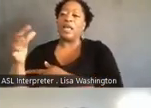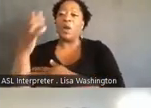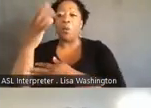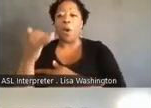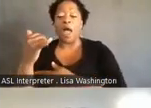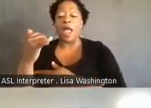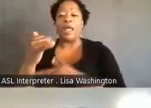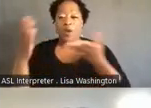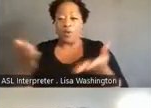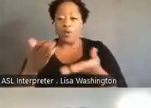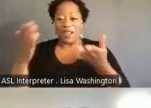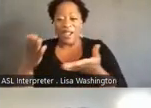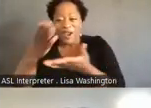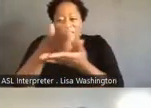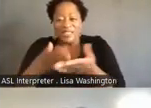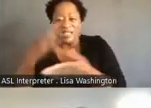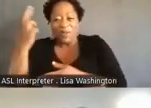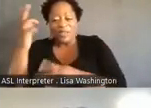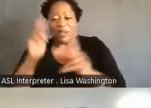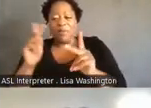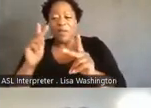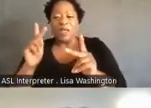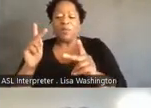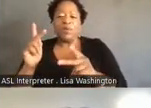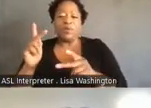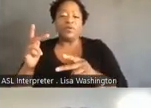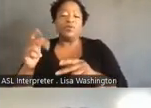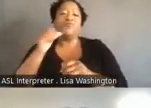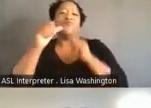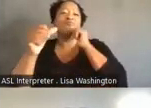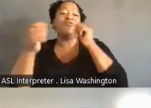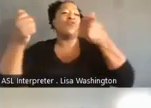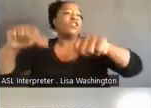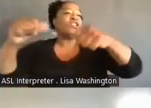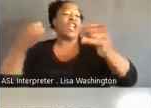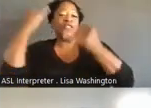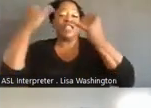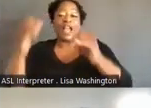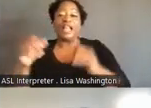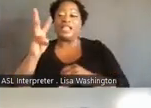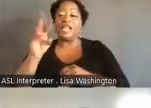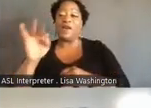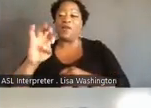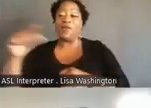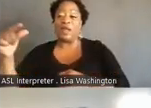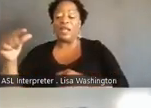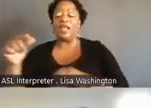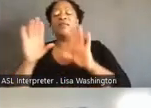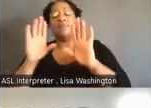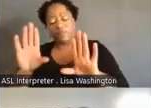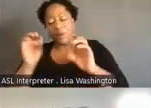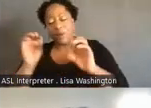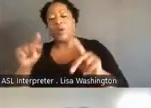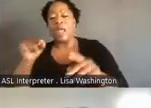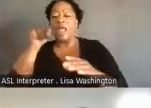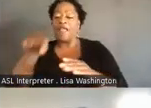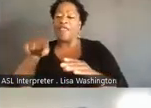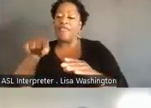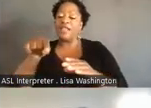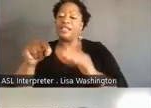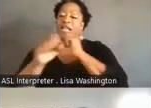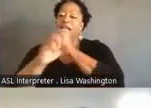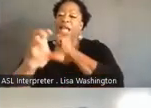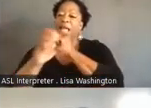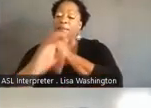why we're here is that some people reject the idea of winning. In the case of this campaign, I think winning was